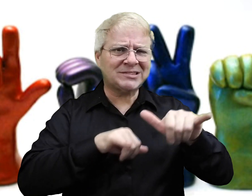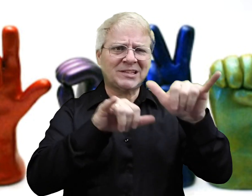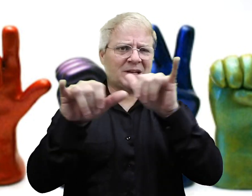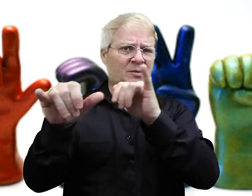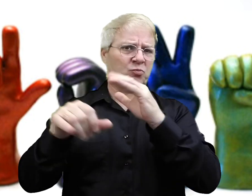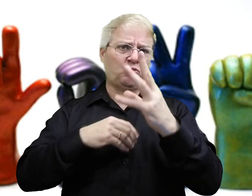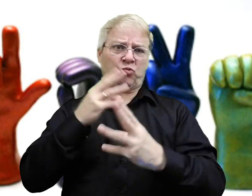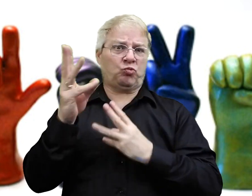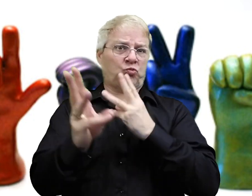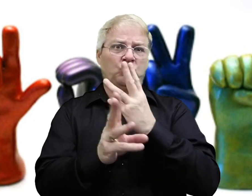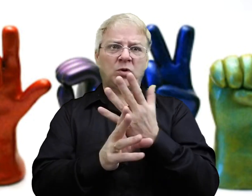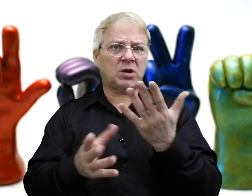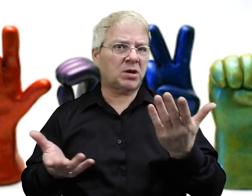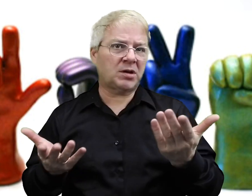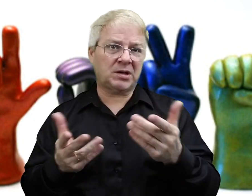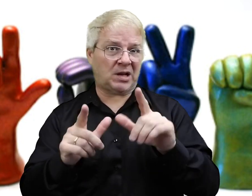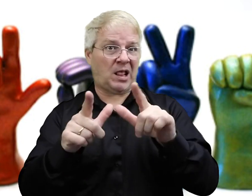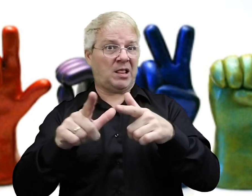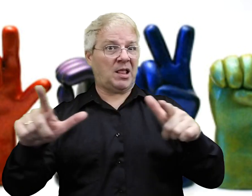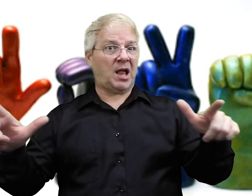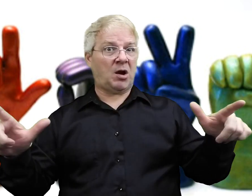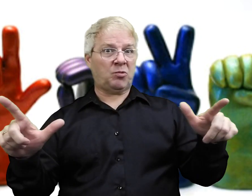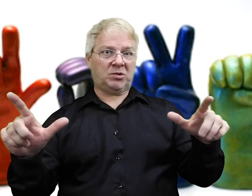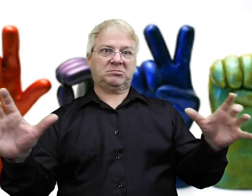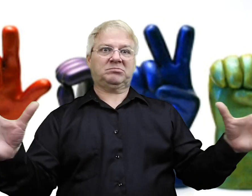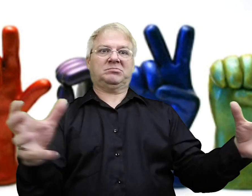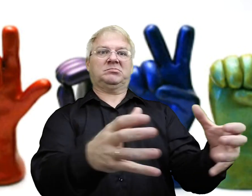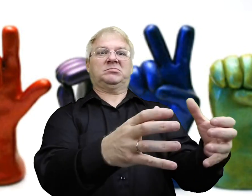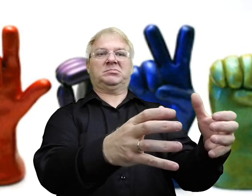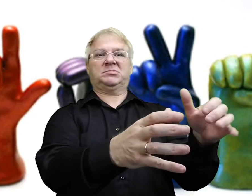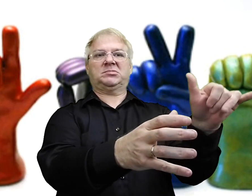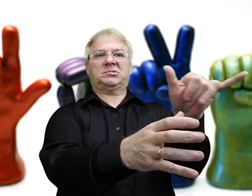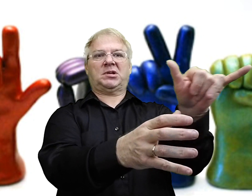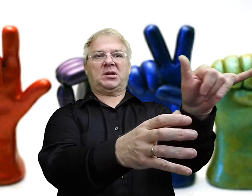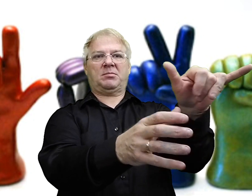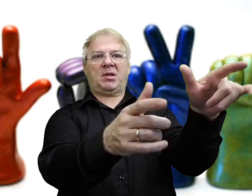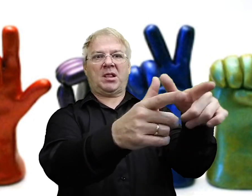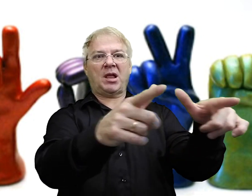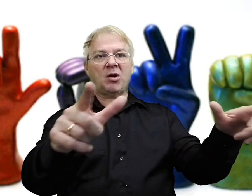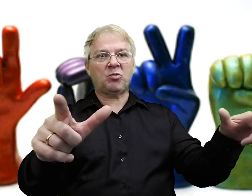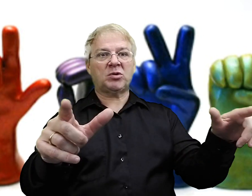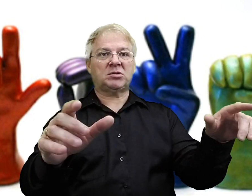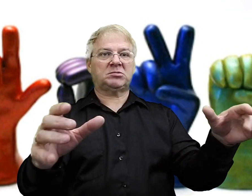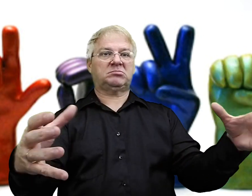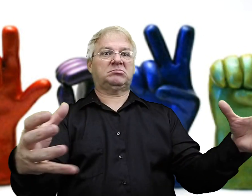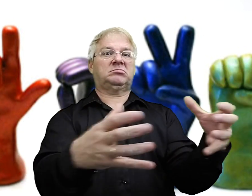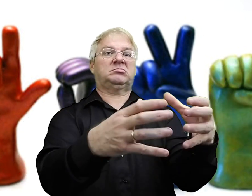social norms and it's the same with the hearing world and other languages as well when those people get